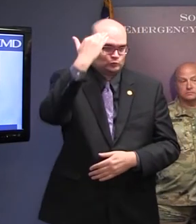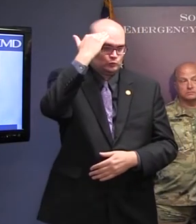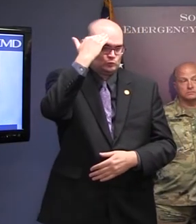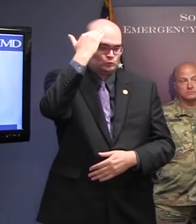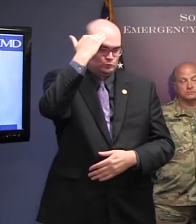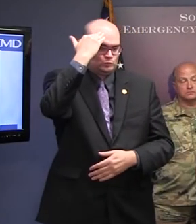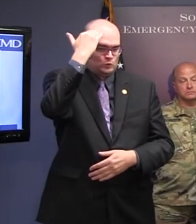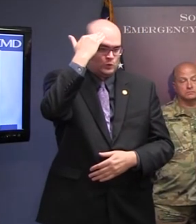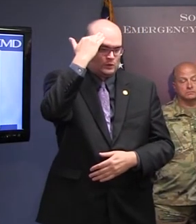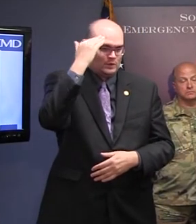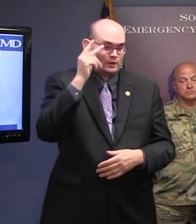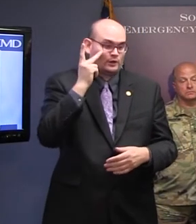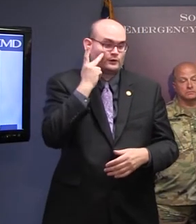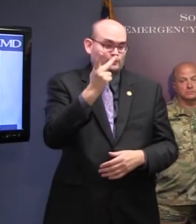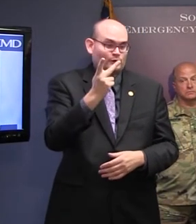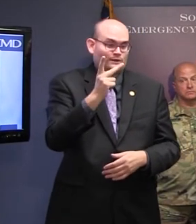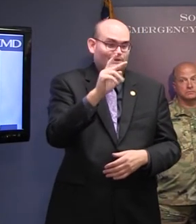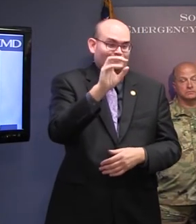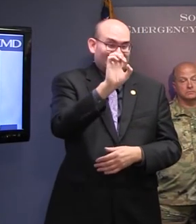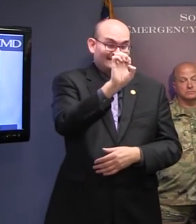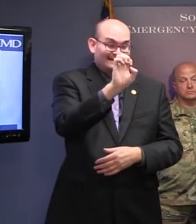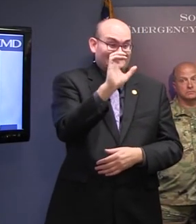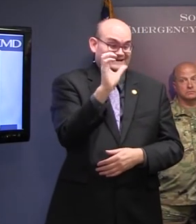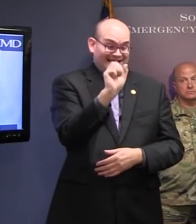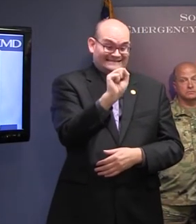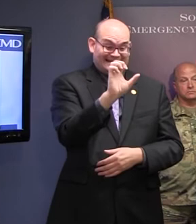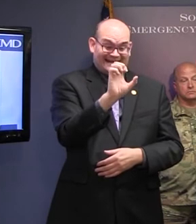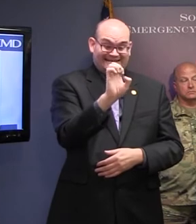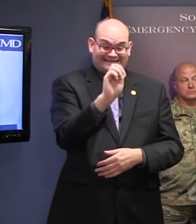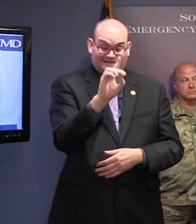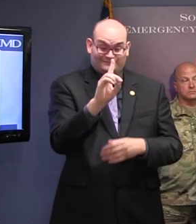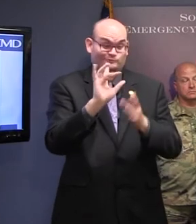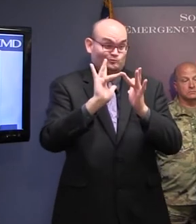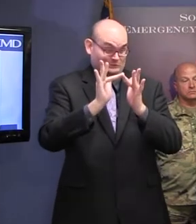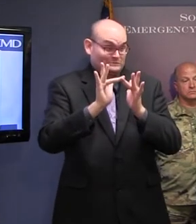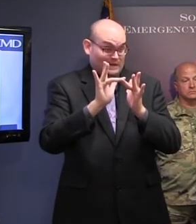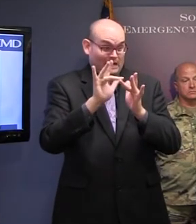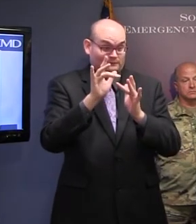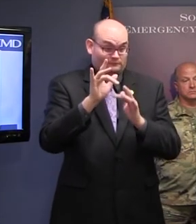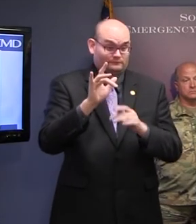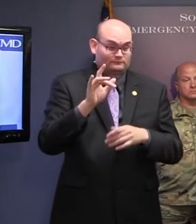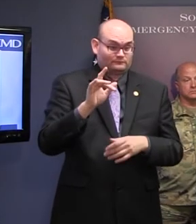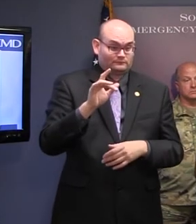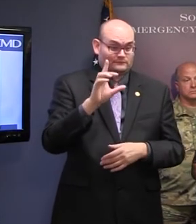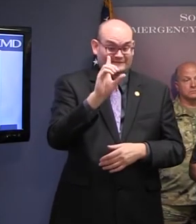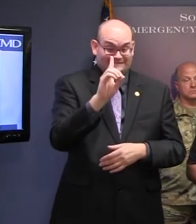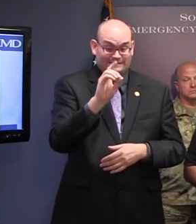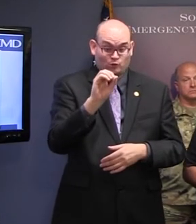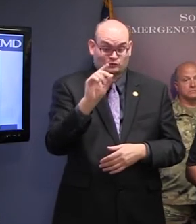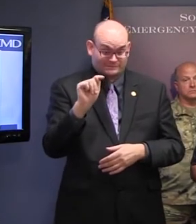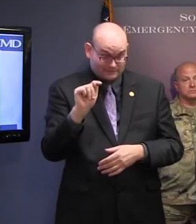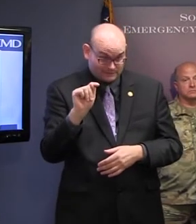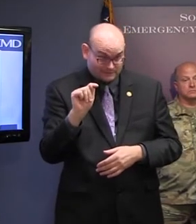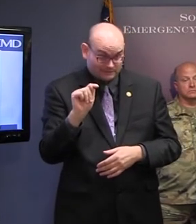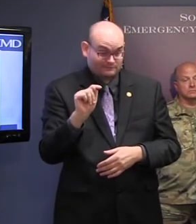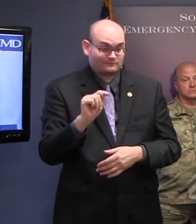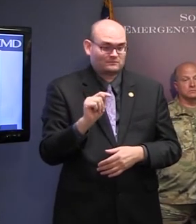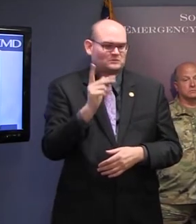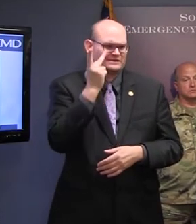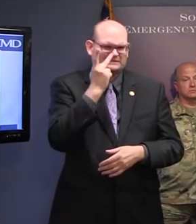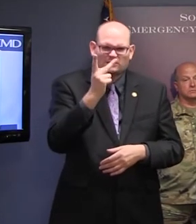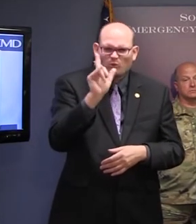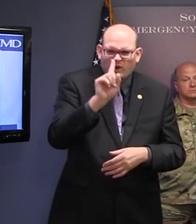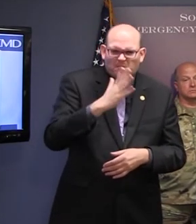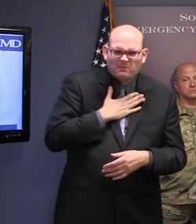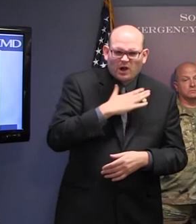the EMD website, the SCDOT website, the SCDPS website, and it will forward you to a link to the EMD website.